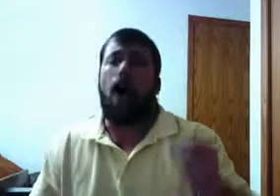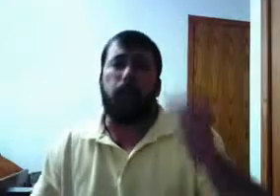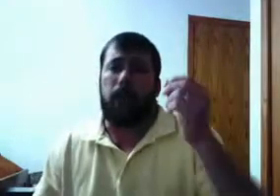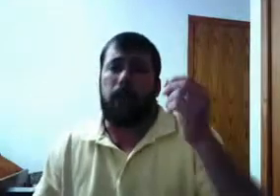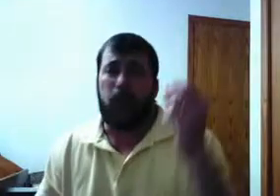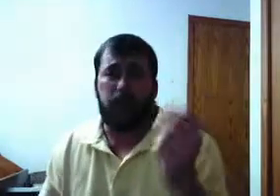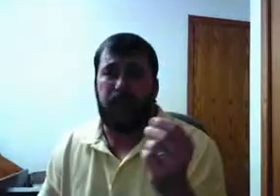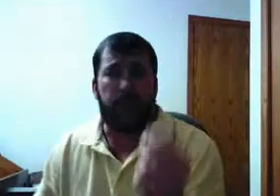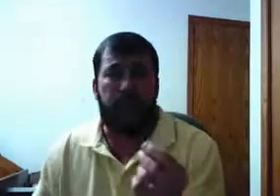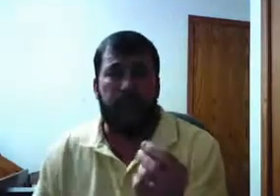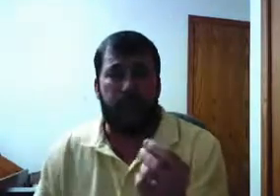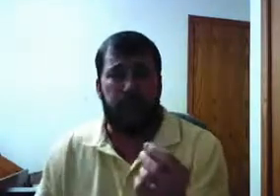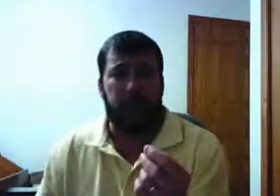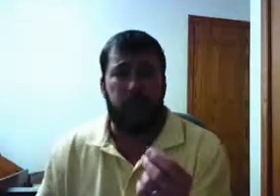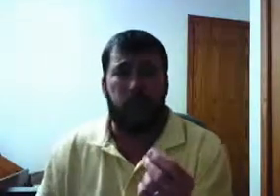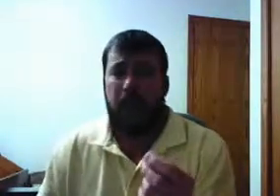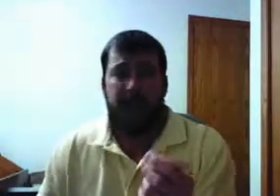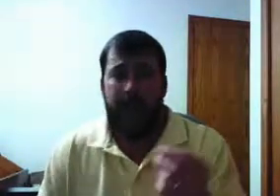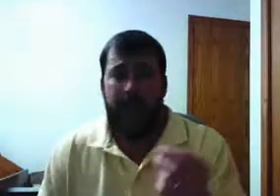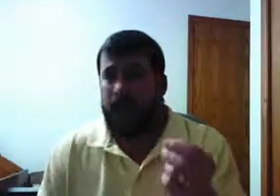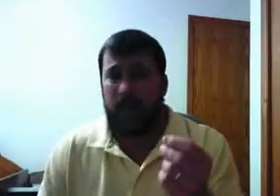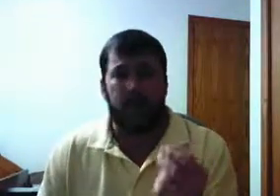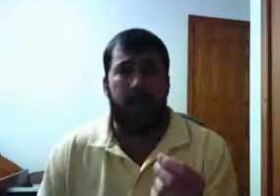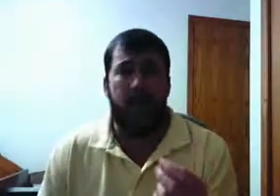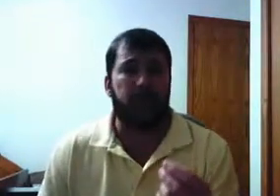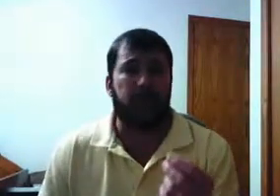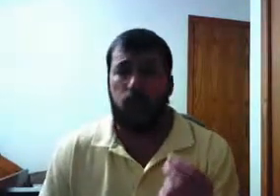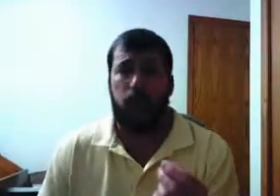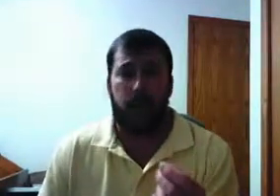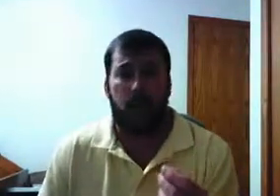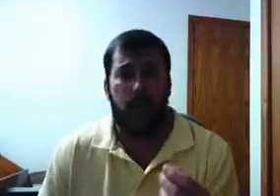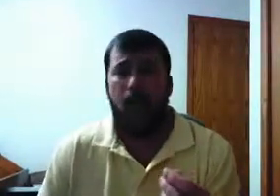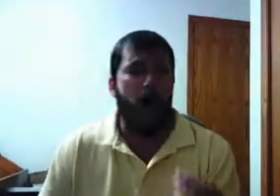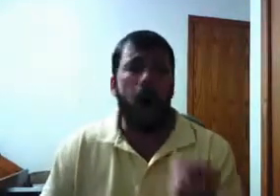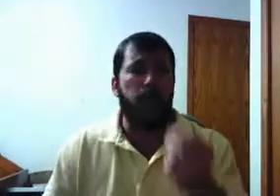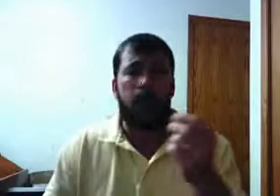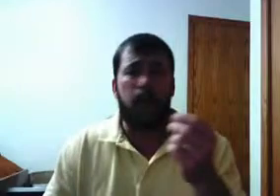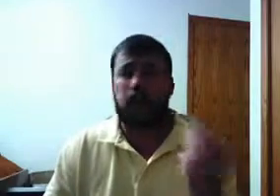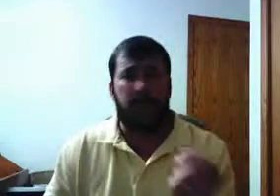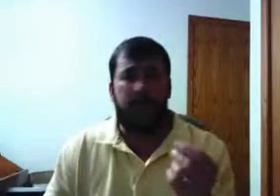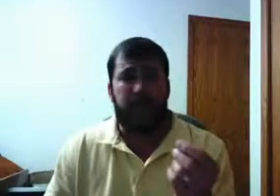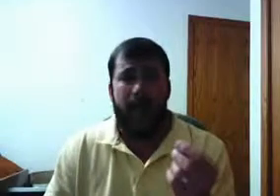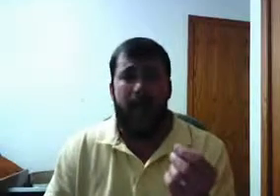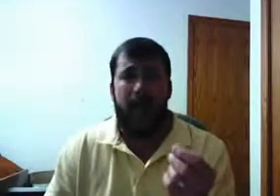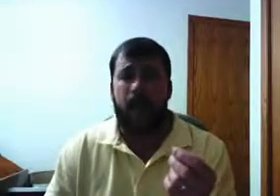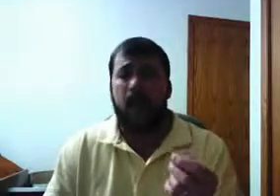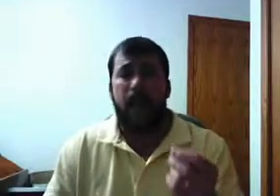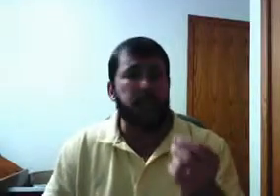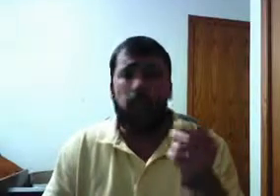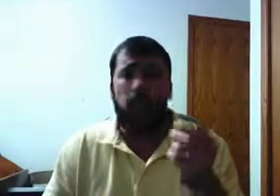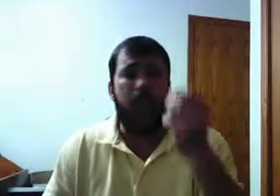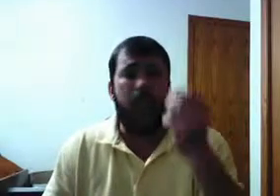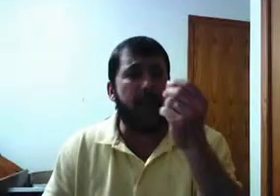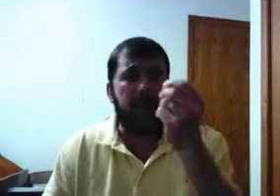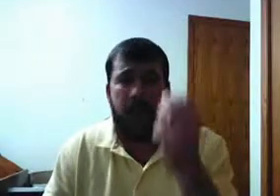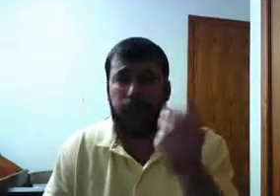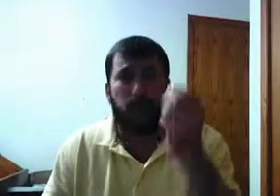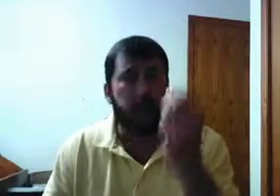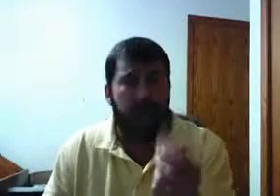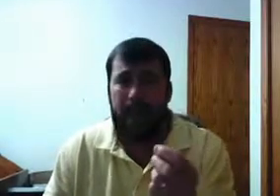the goods they've got, the material goods, can't get them into heaven. Glory to God. All those things they have, it's only a temporal thing